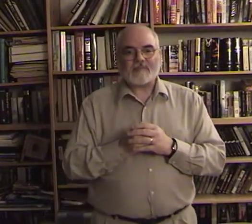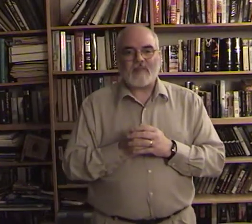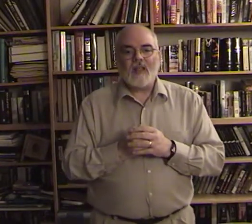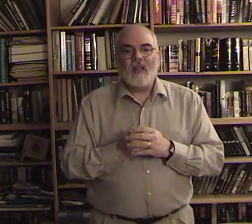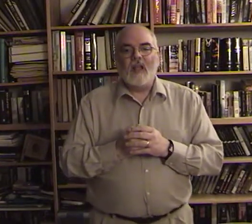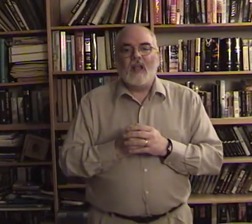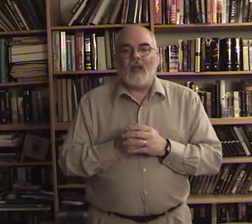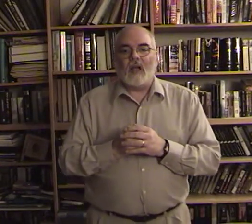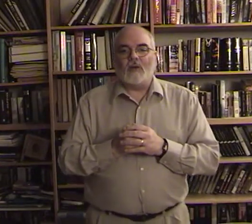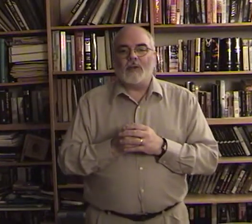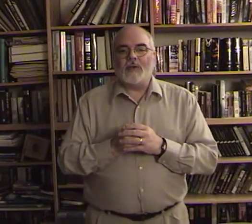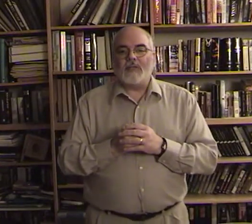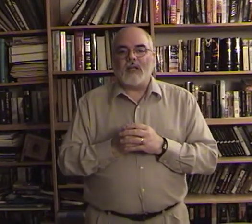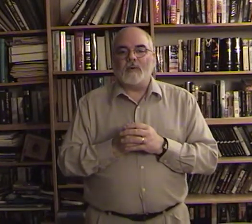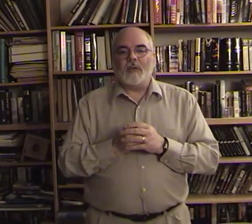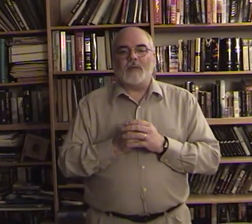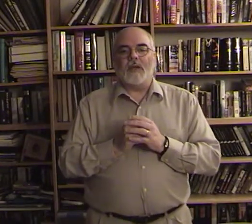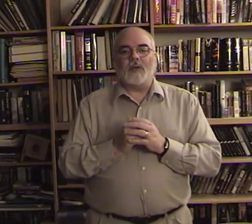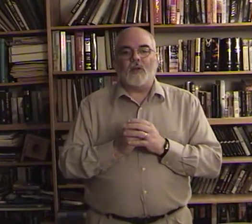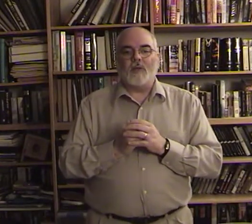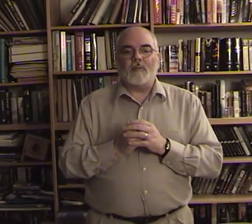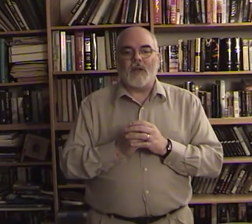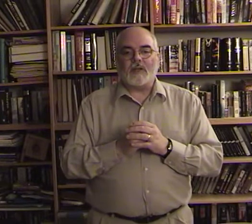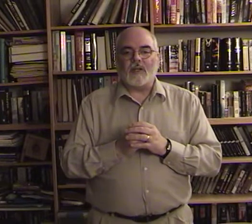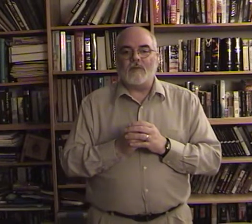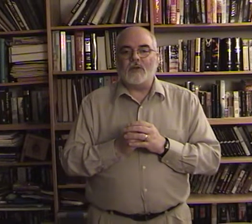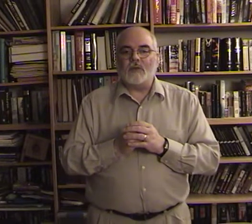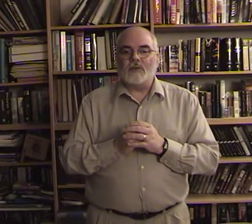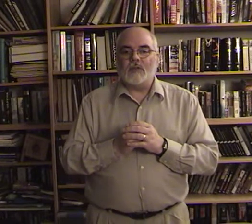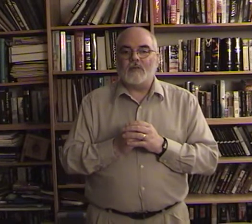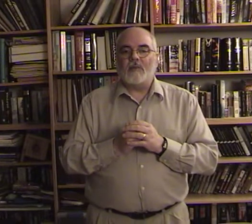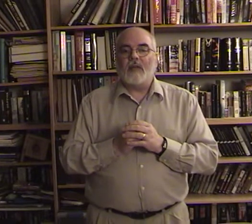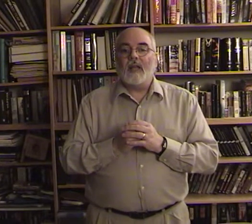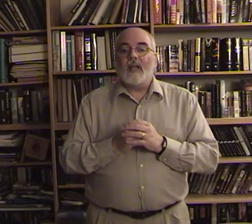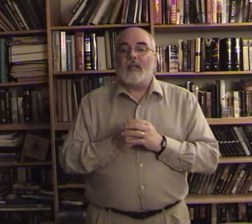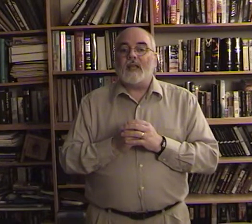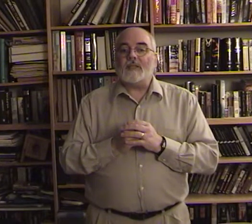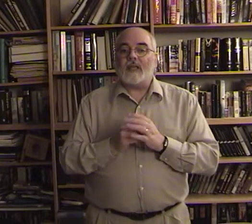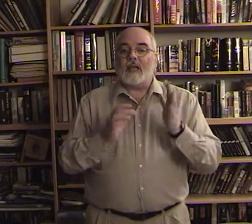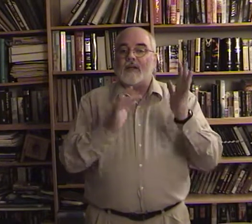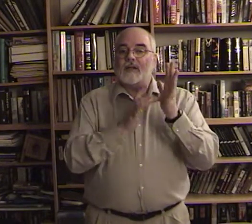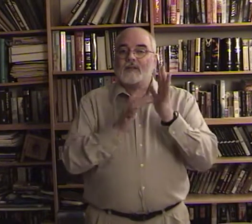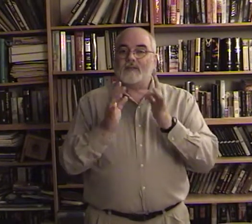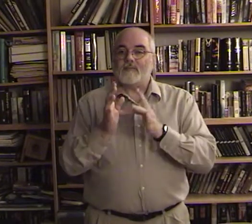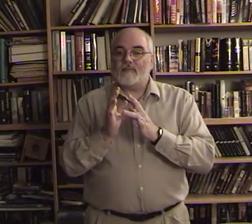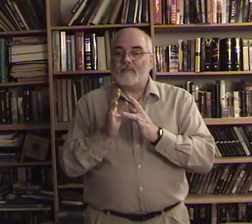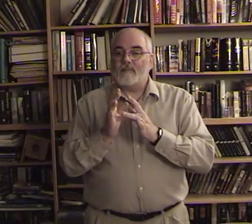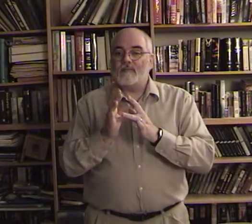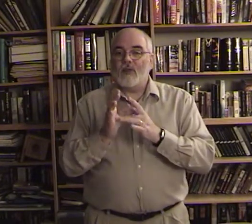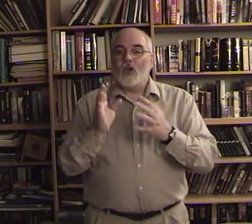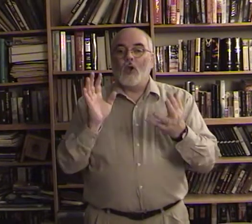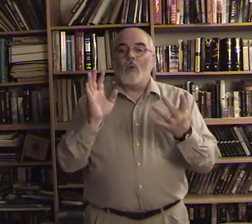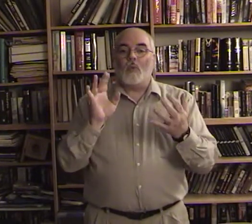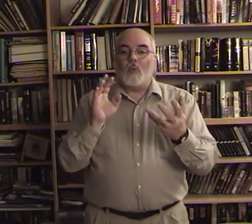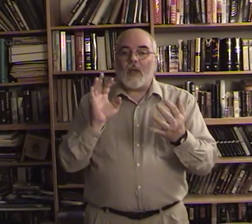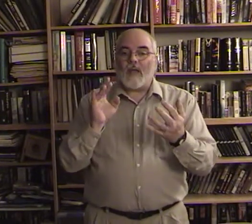want to do his eating with them he told them not to leave jerusalem he said wait